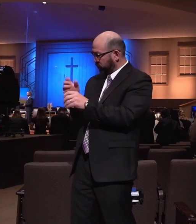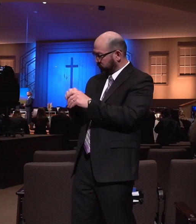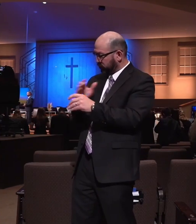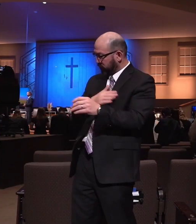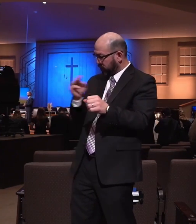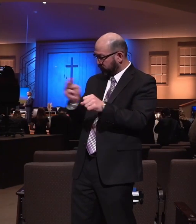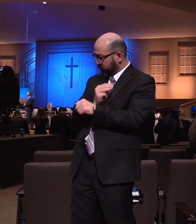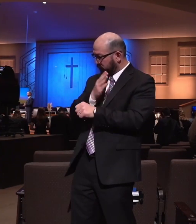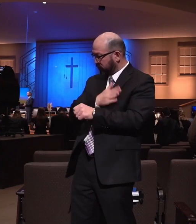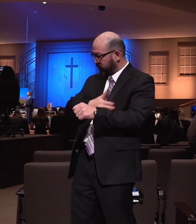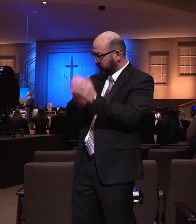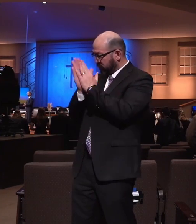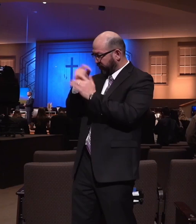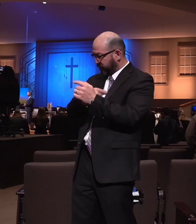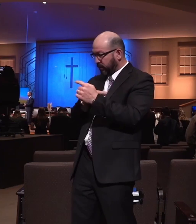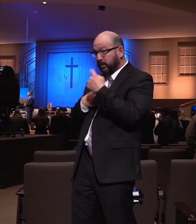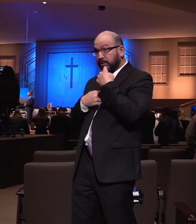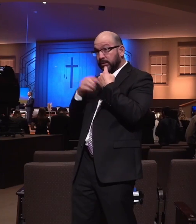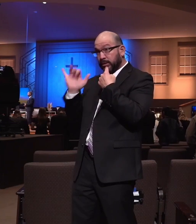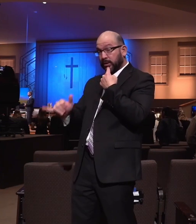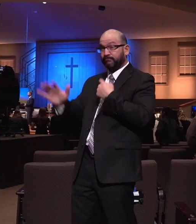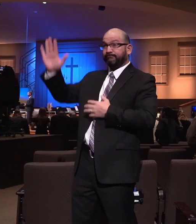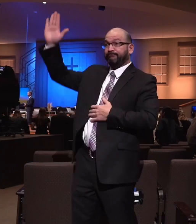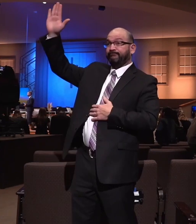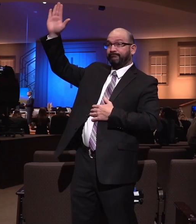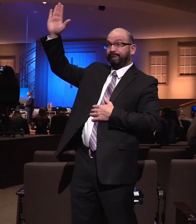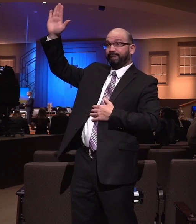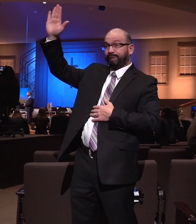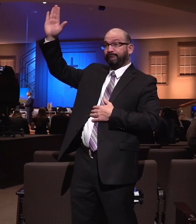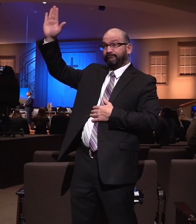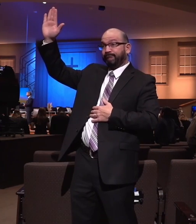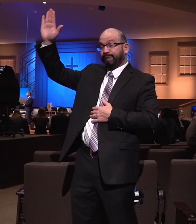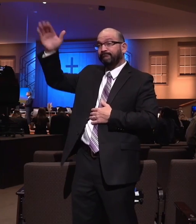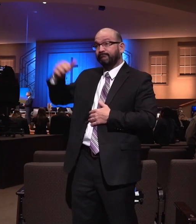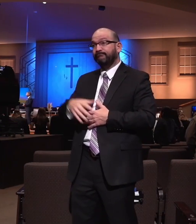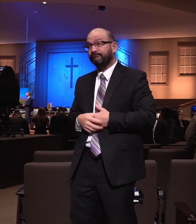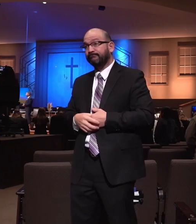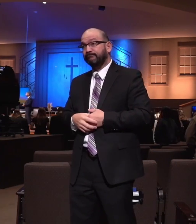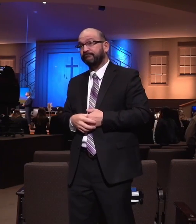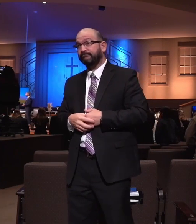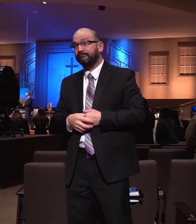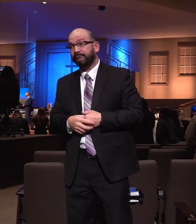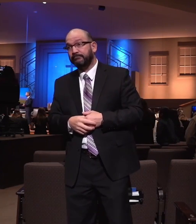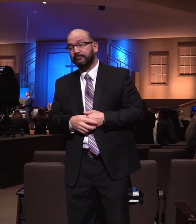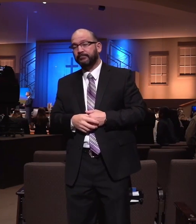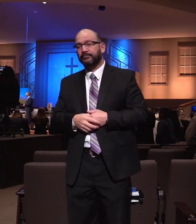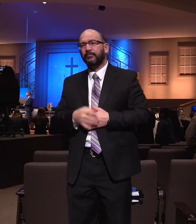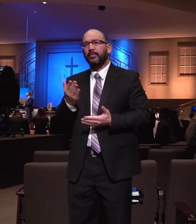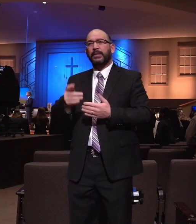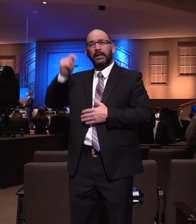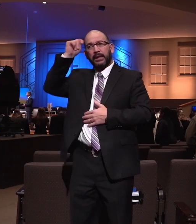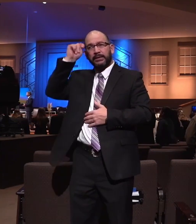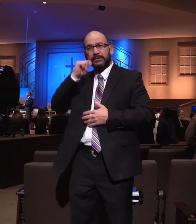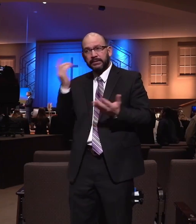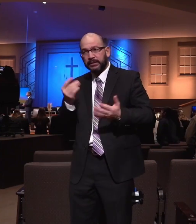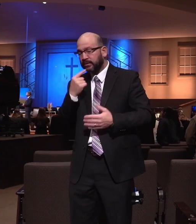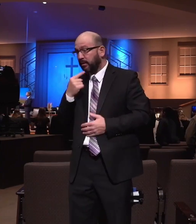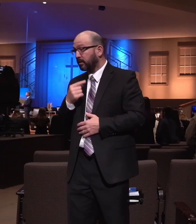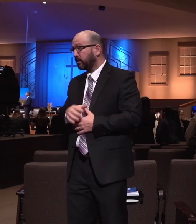Pray for me. Would you lift your hand tonight? God spoke to you about making some good assessments. How many teenagers tonight would say, and how many single adults,